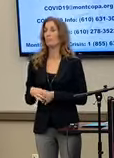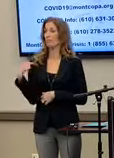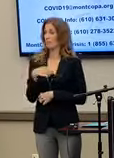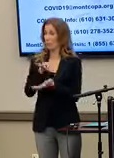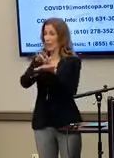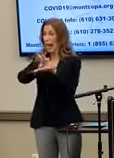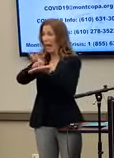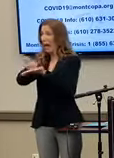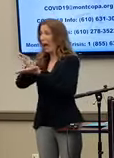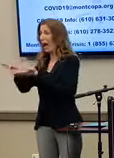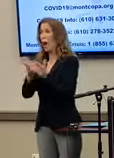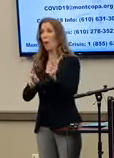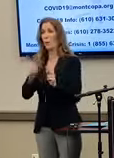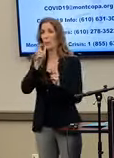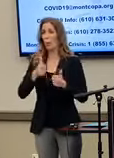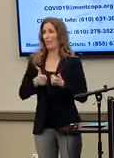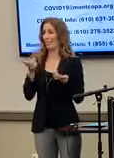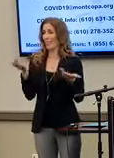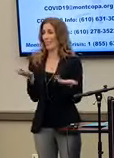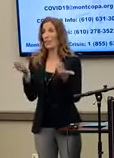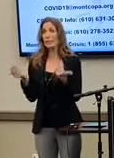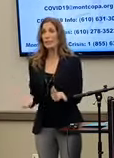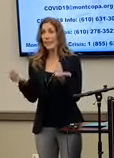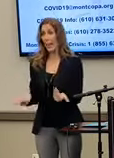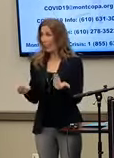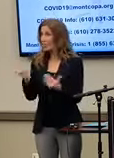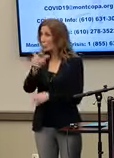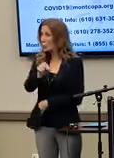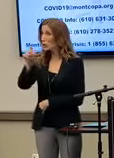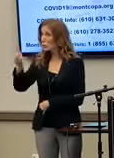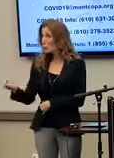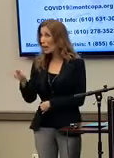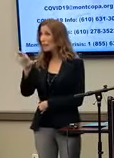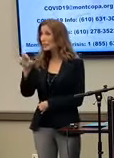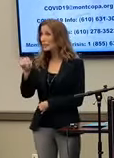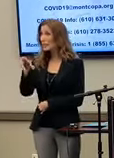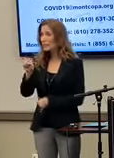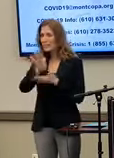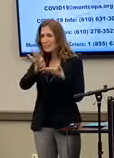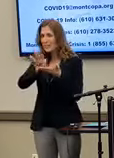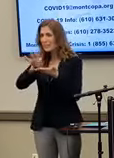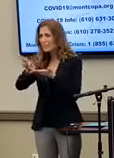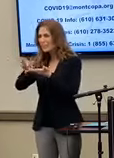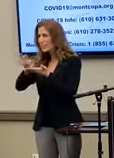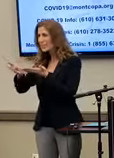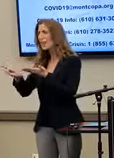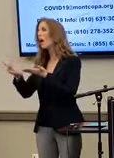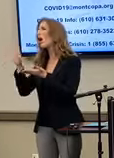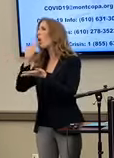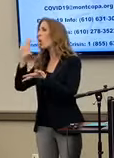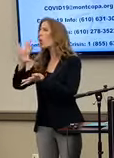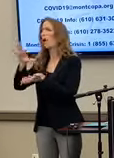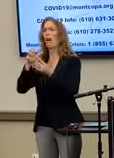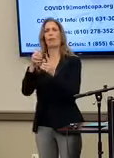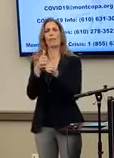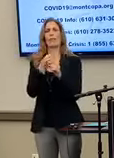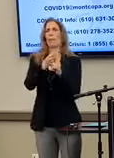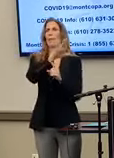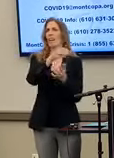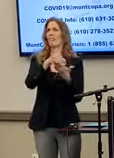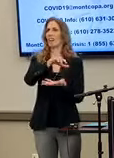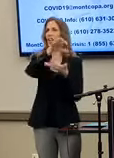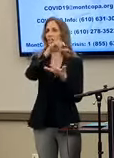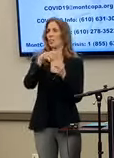today during this 2020 Census will impact the funding that Montgomery County receives